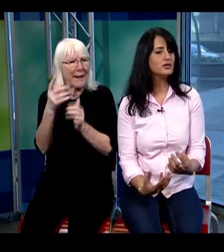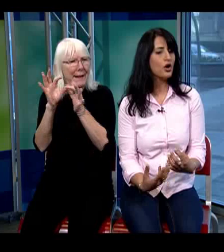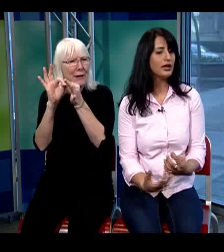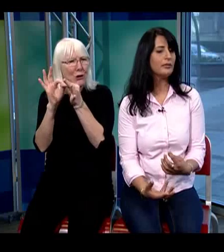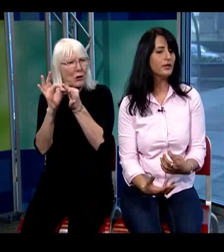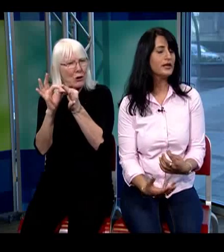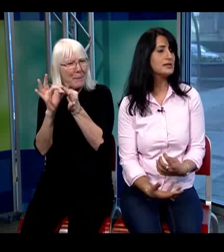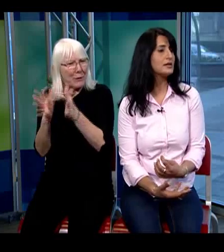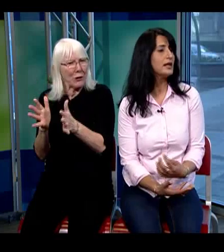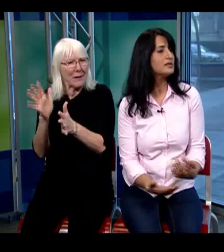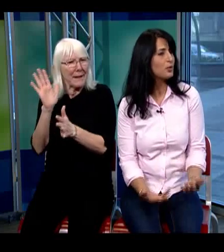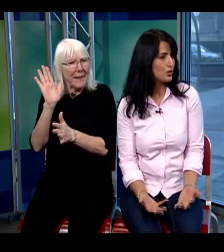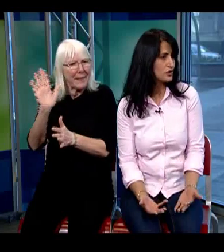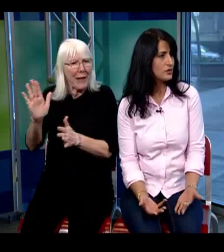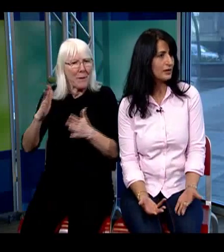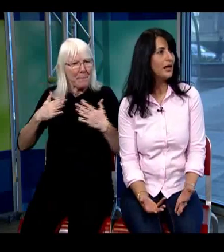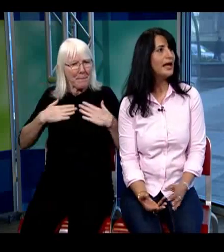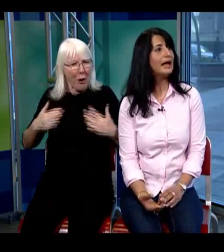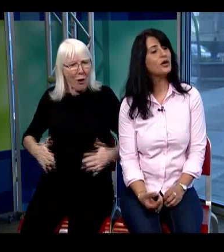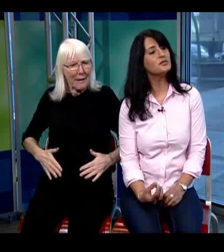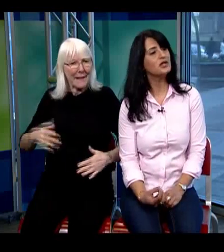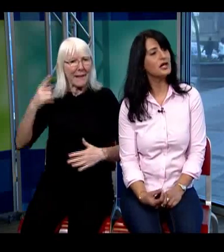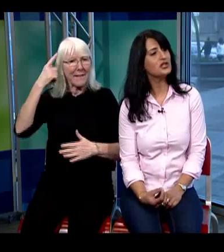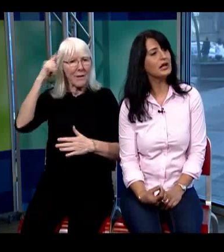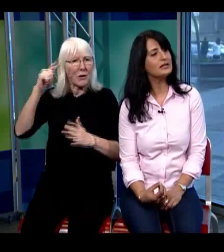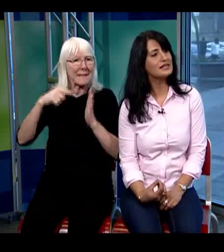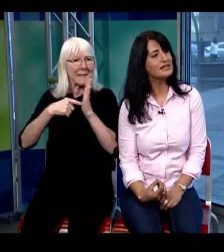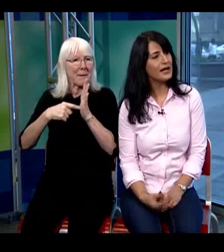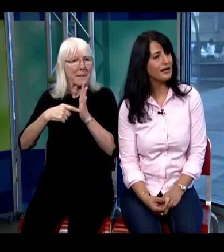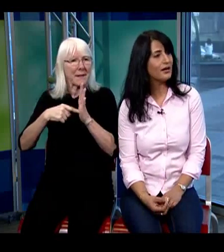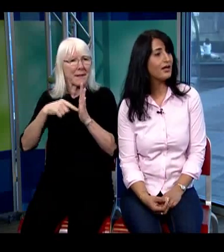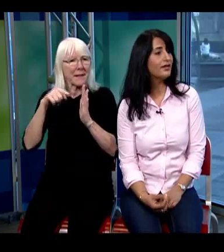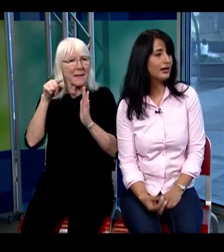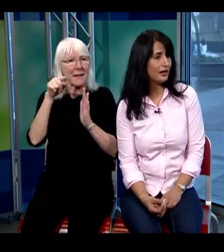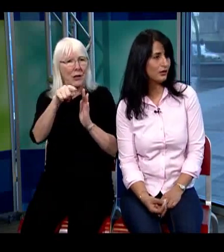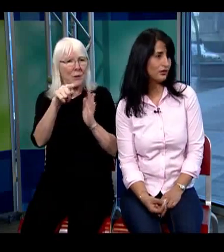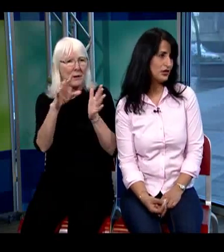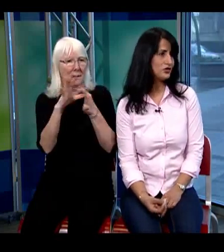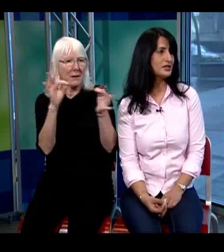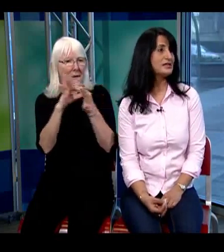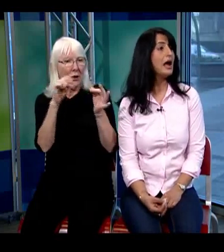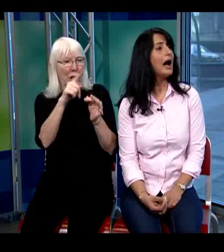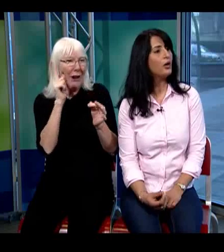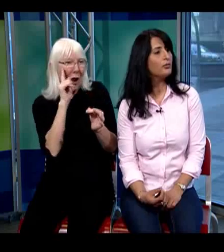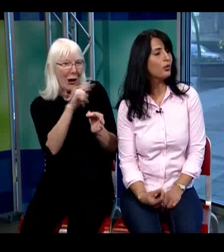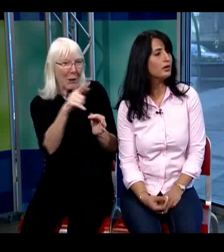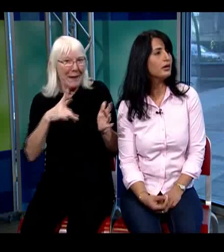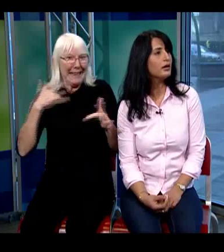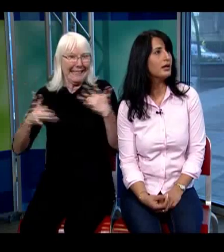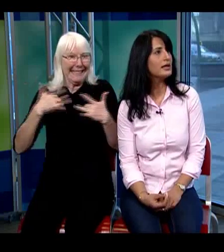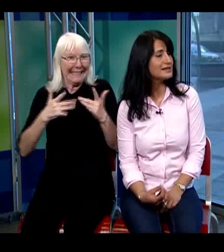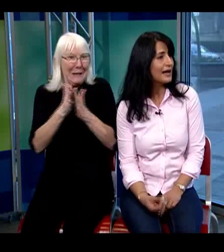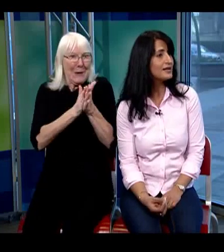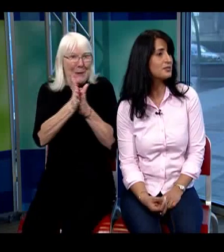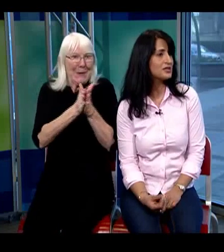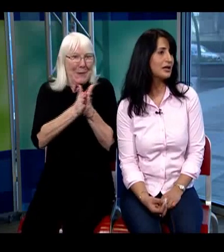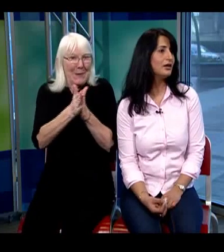talking about that's that's important to them it allows me to actually understand their level of interest how important is that particular